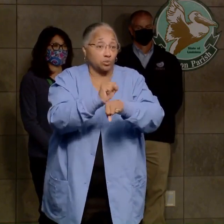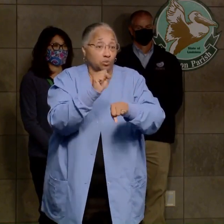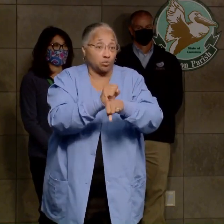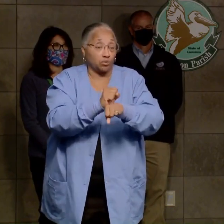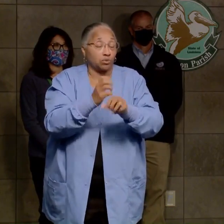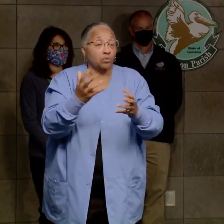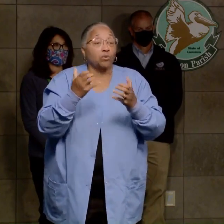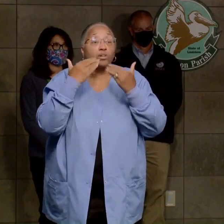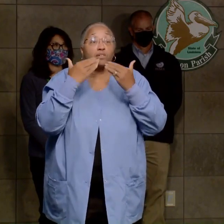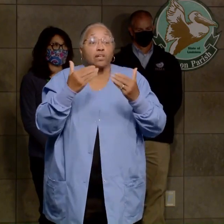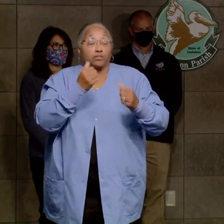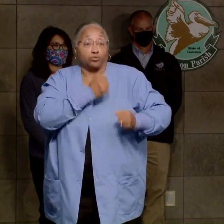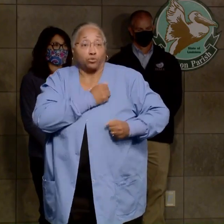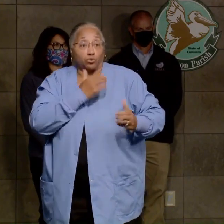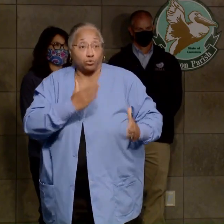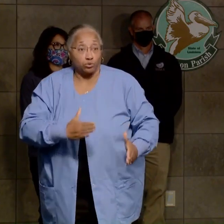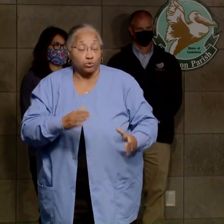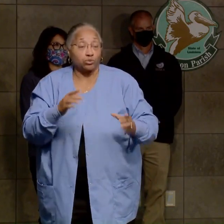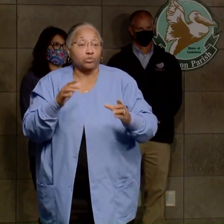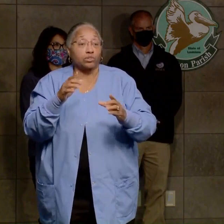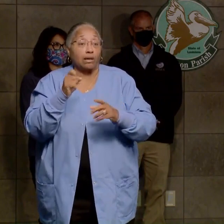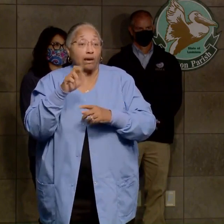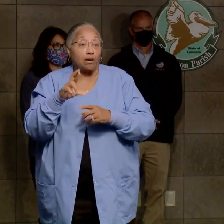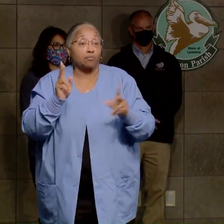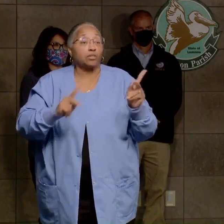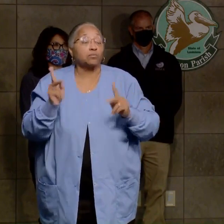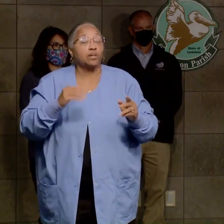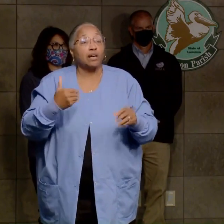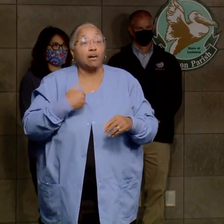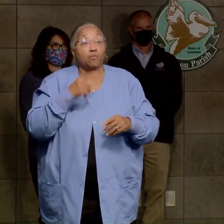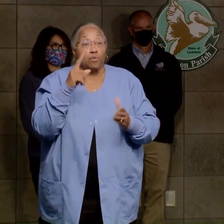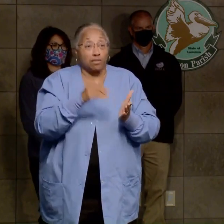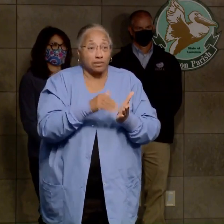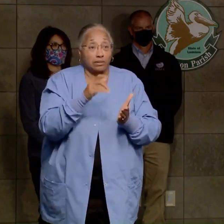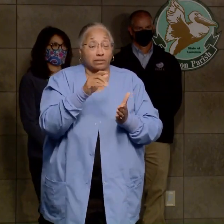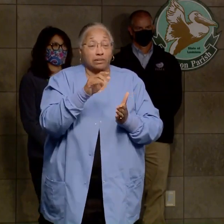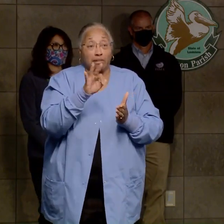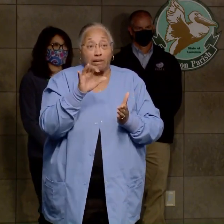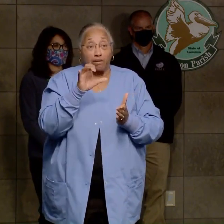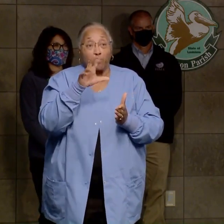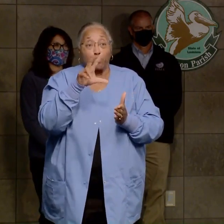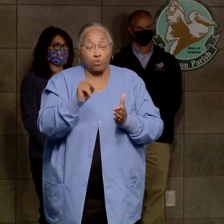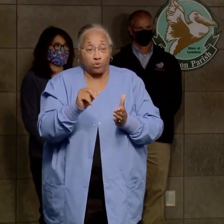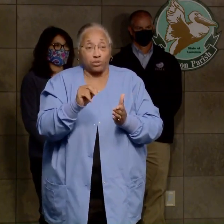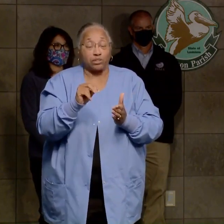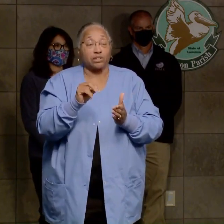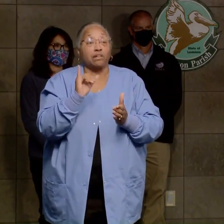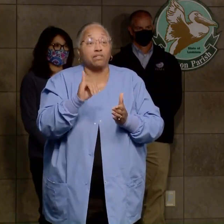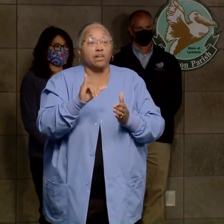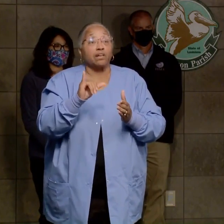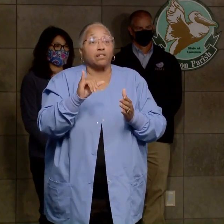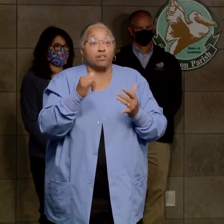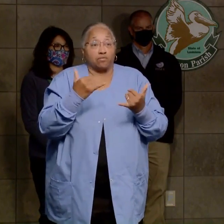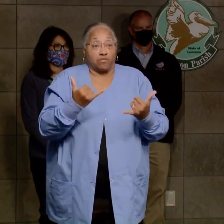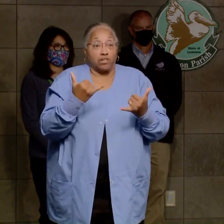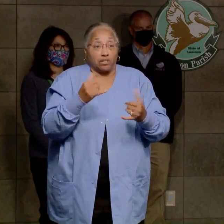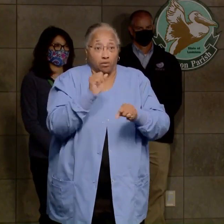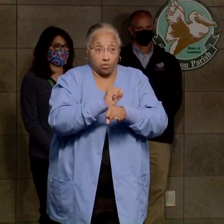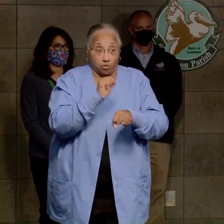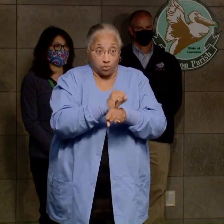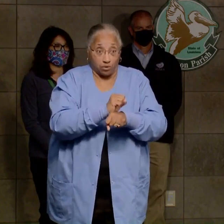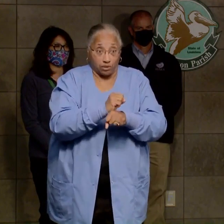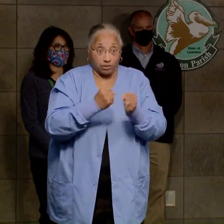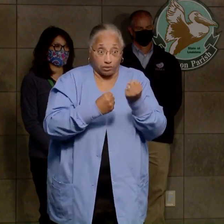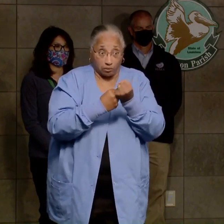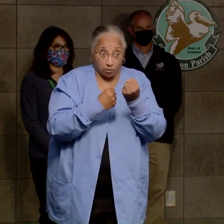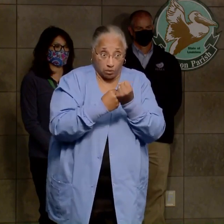soldiers and airmen. They have 1,930 guardsmen who are activated in